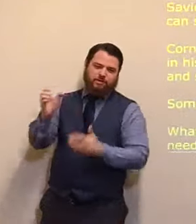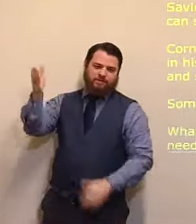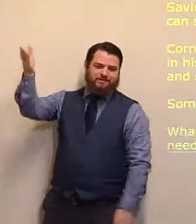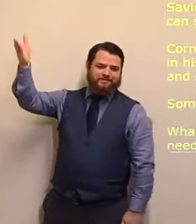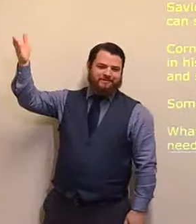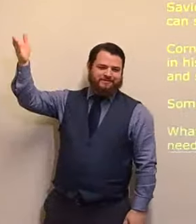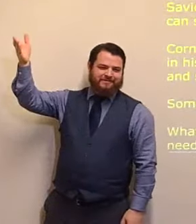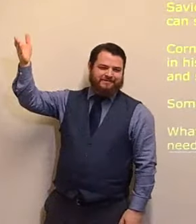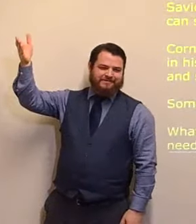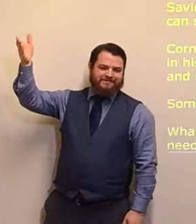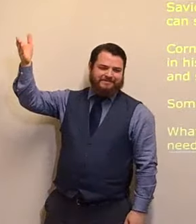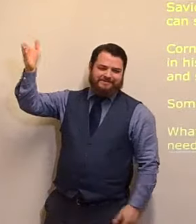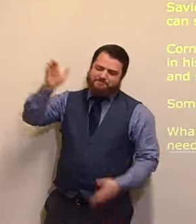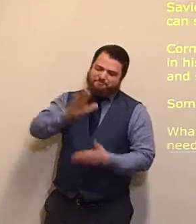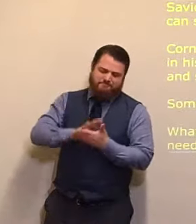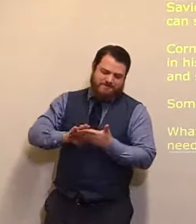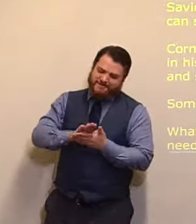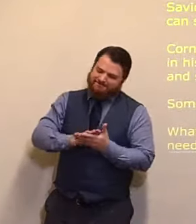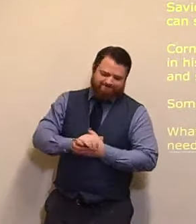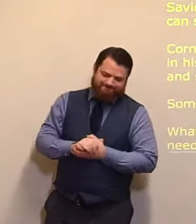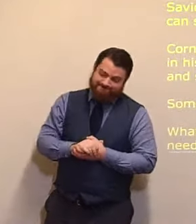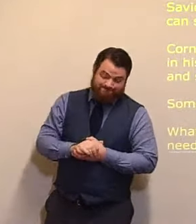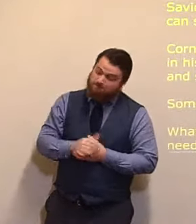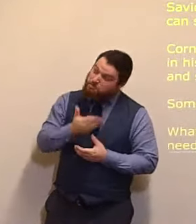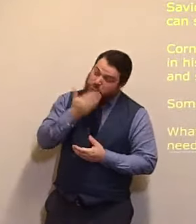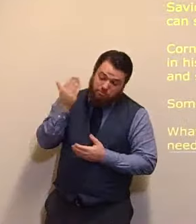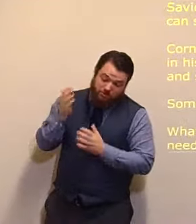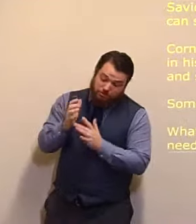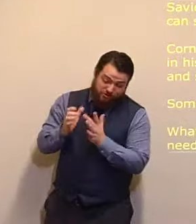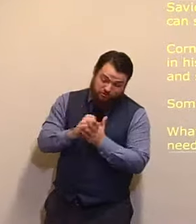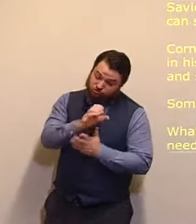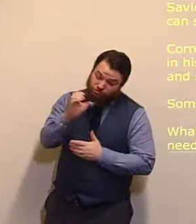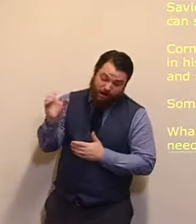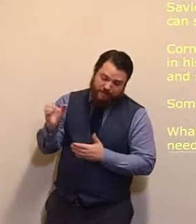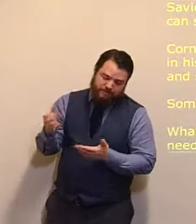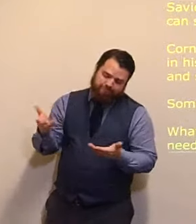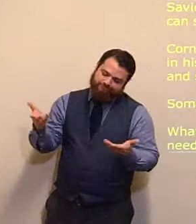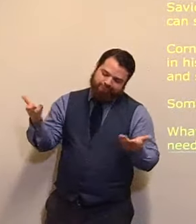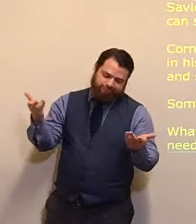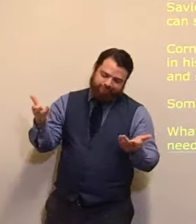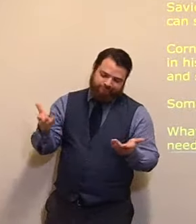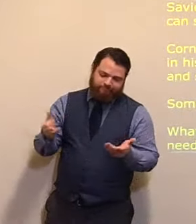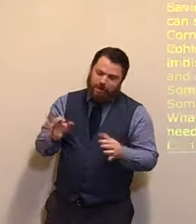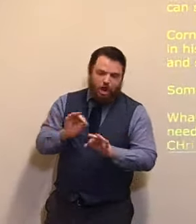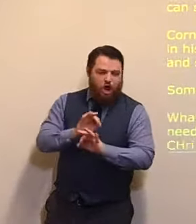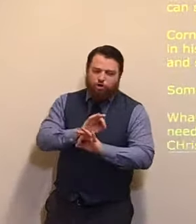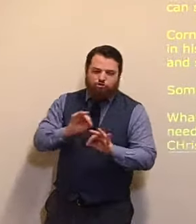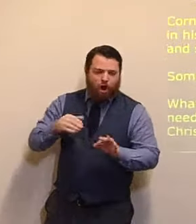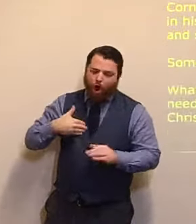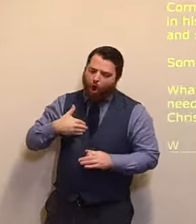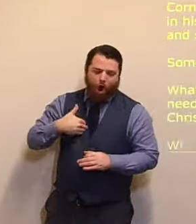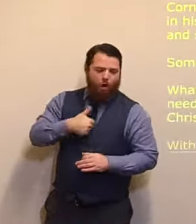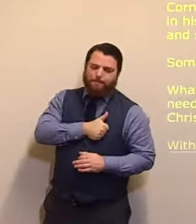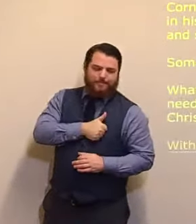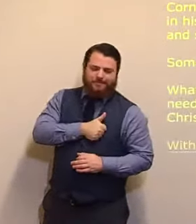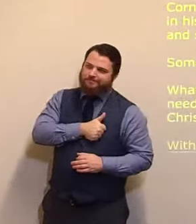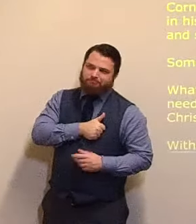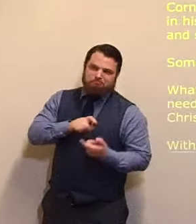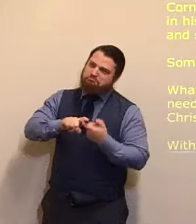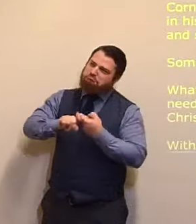world, but also, there is no hope, in the world to come. So, my dear friends, look at the